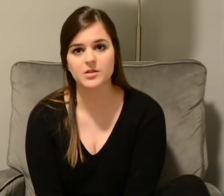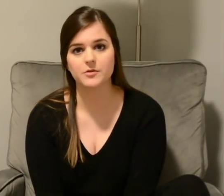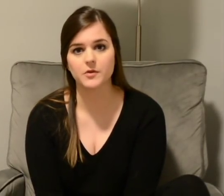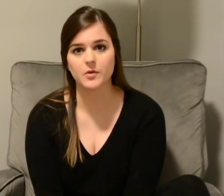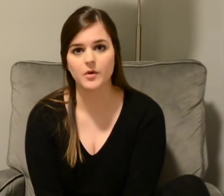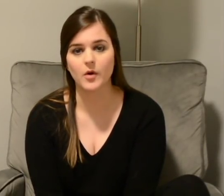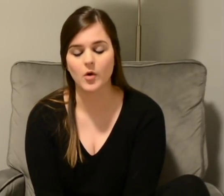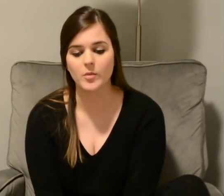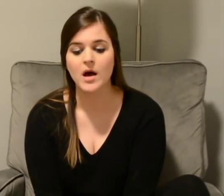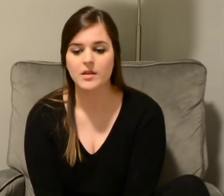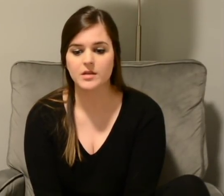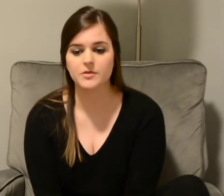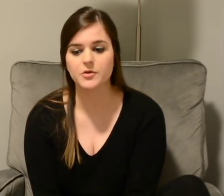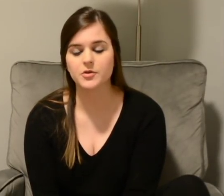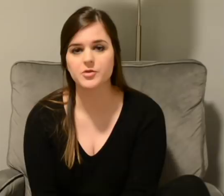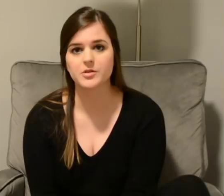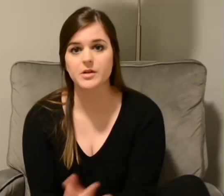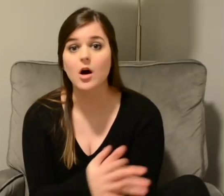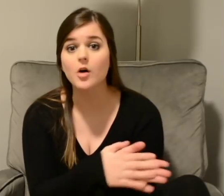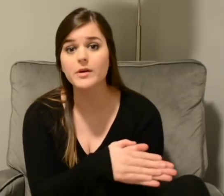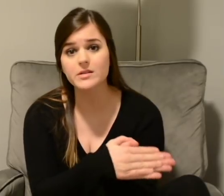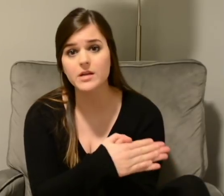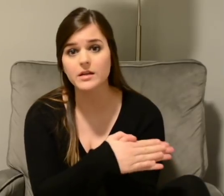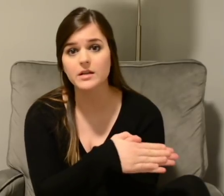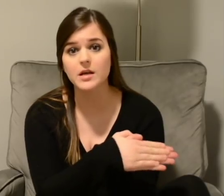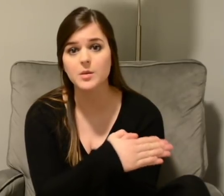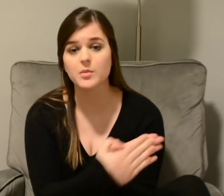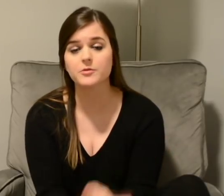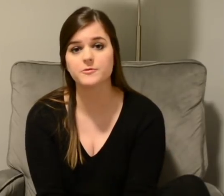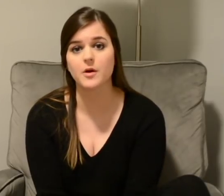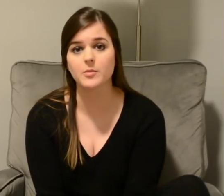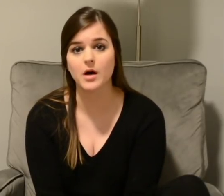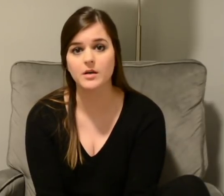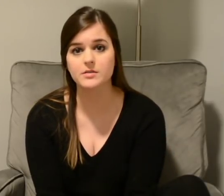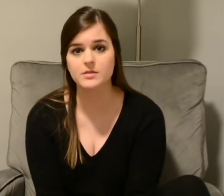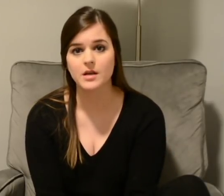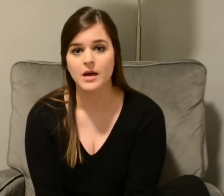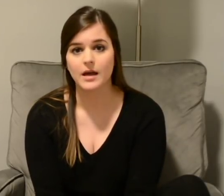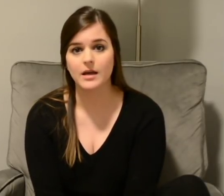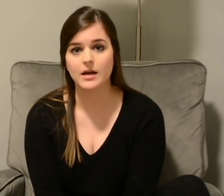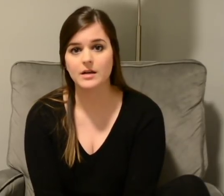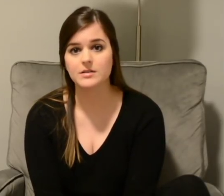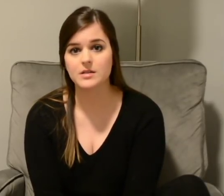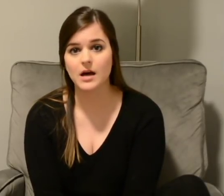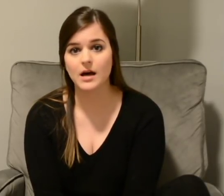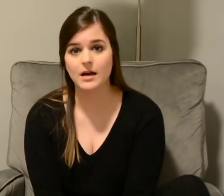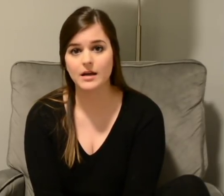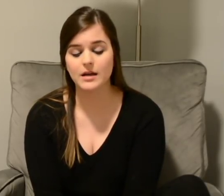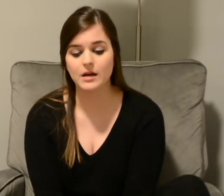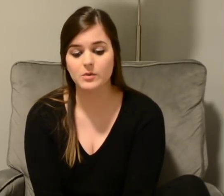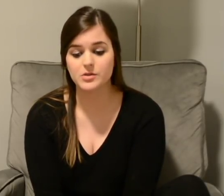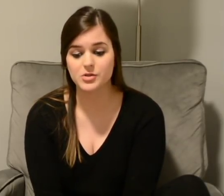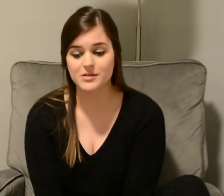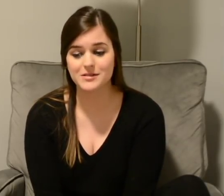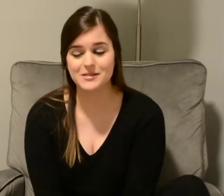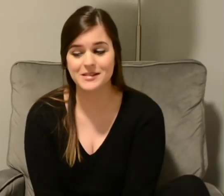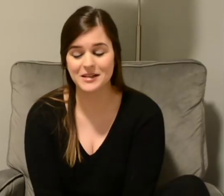to the funeral home. The funeral director had already taken him from us. And I was just sitting